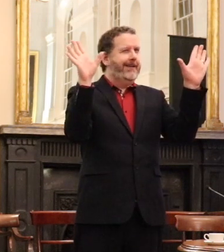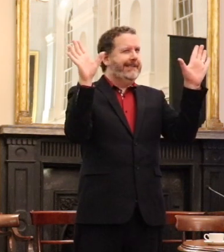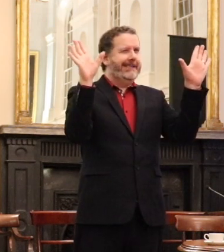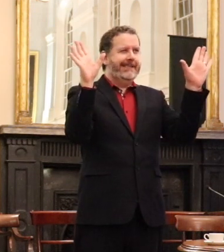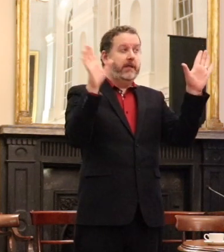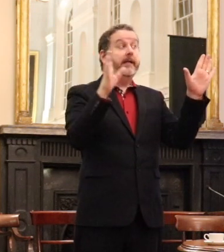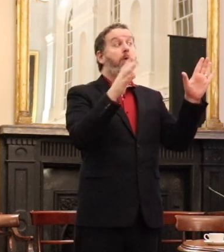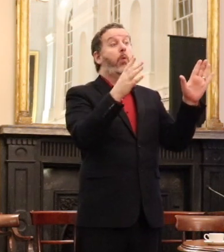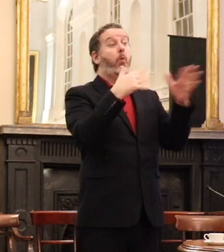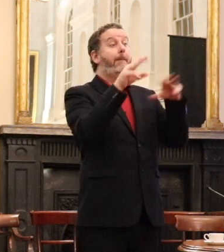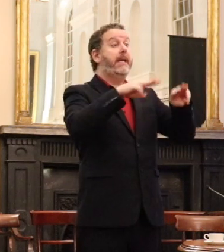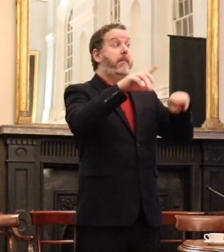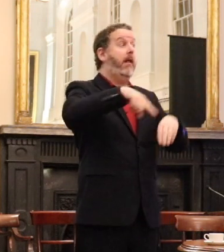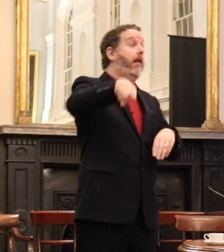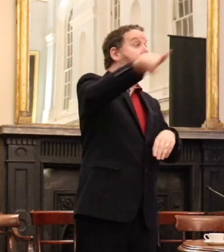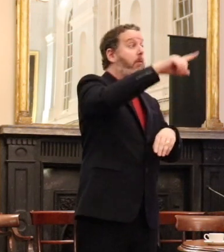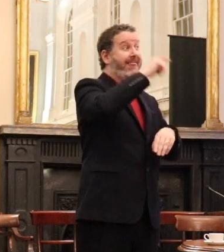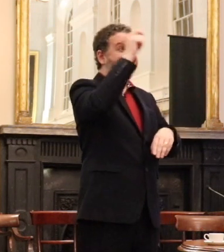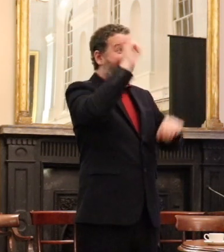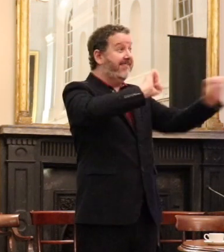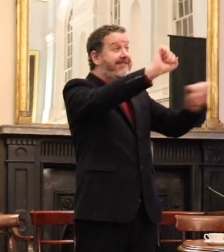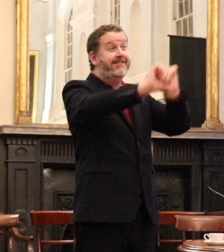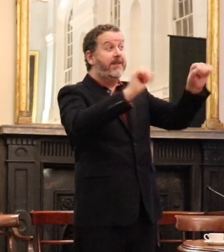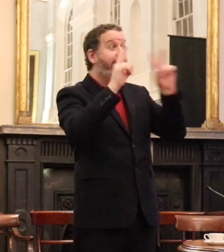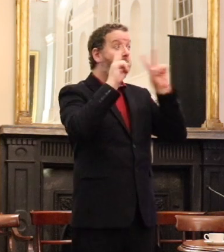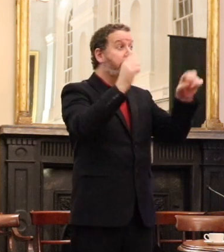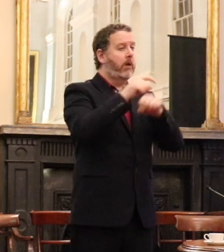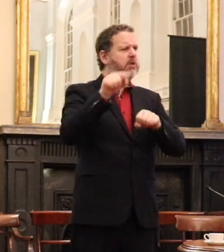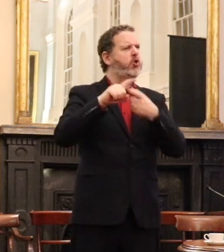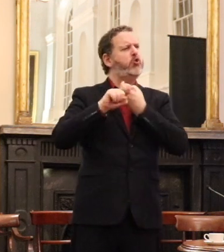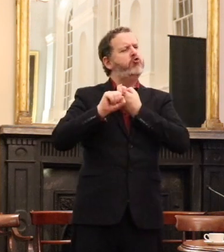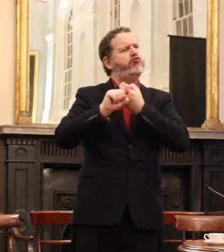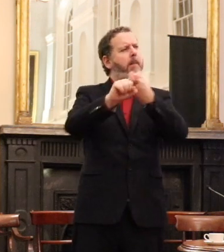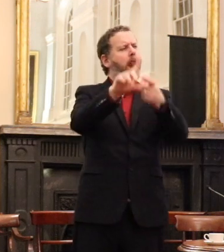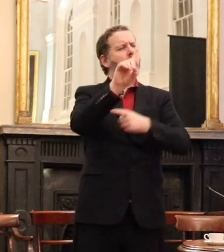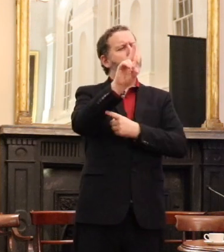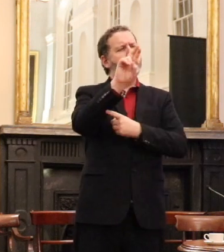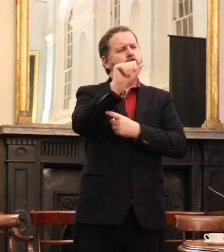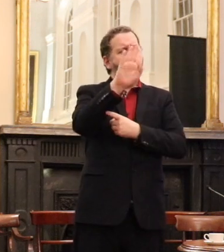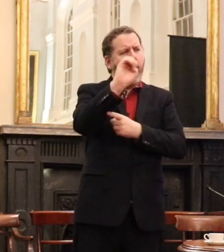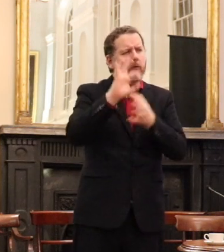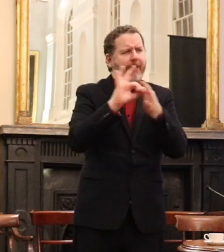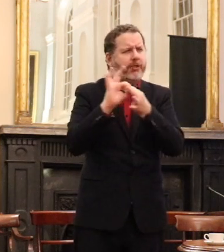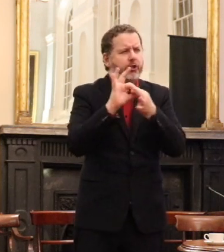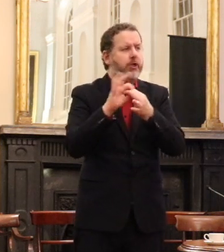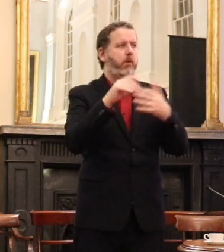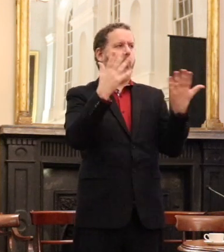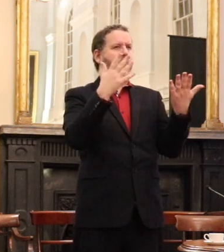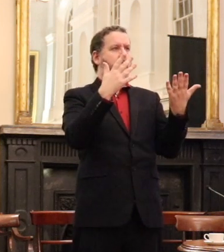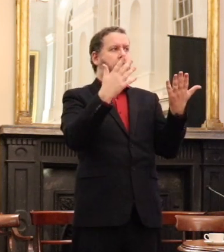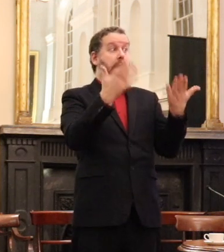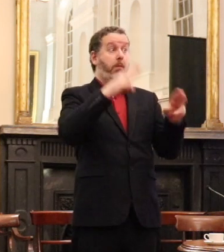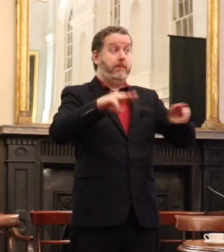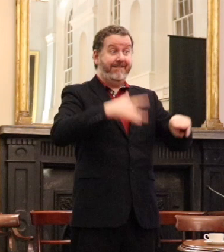the definition of a durable relationship but how exactly the expanded definition of the family if this amendment passes